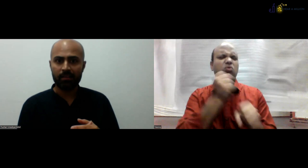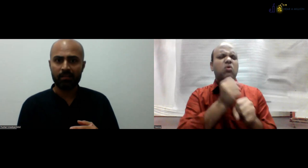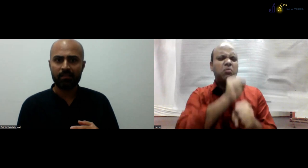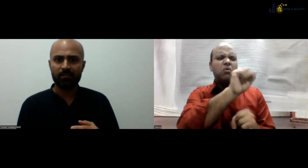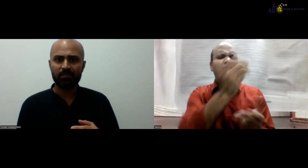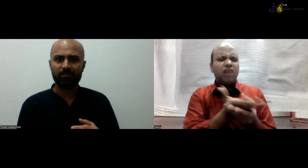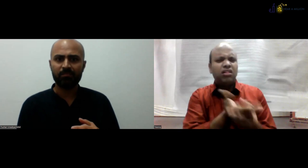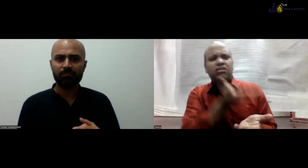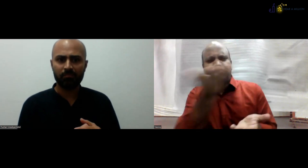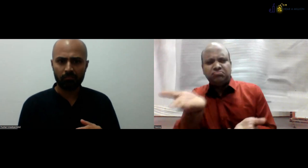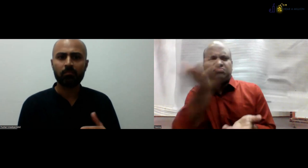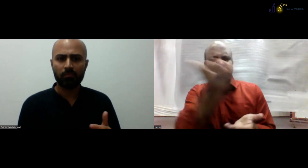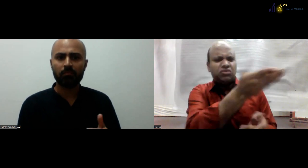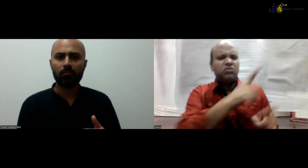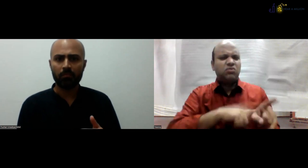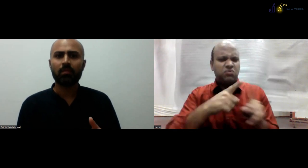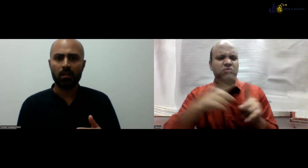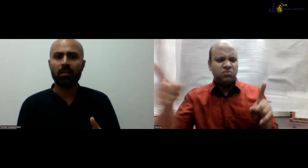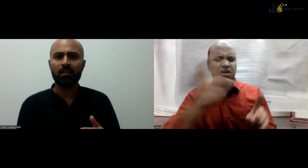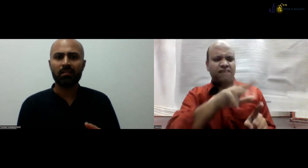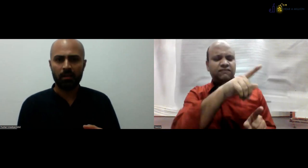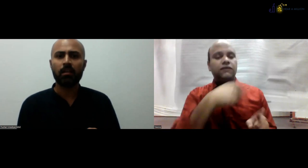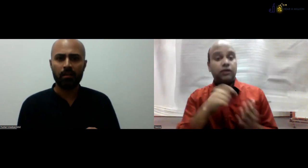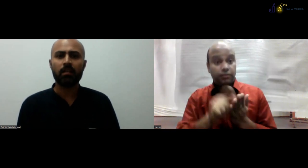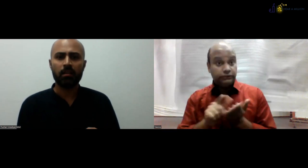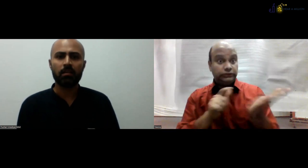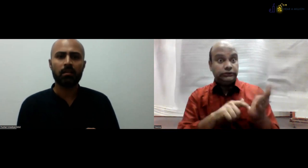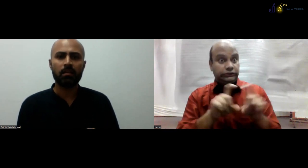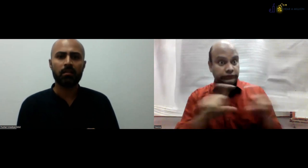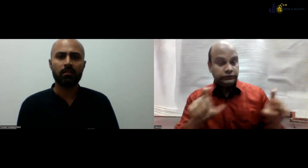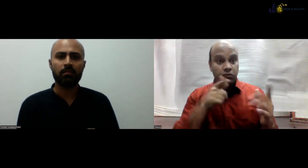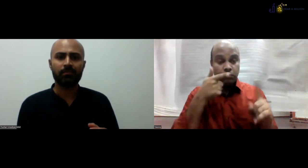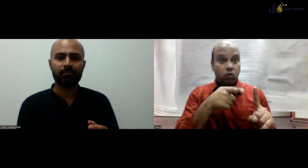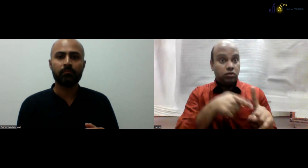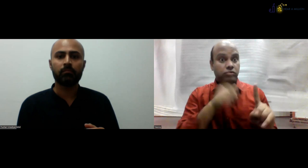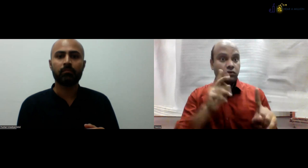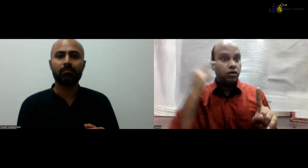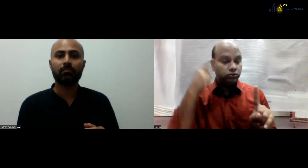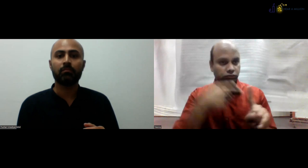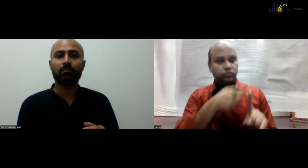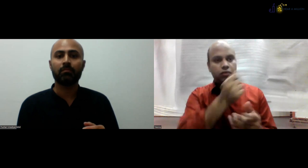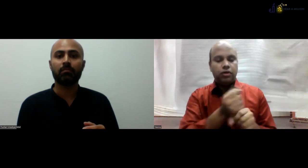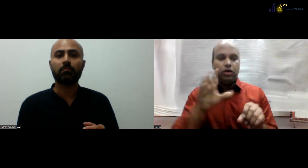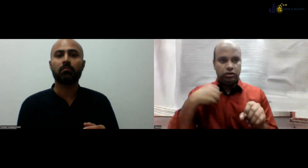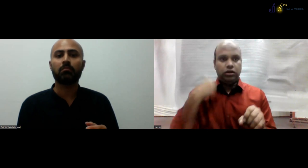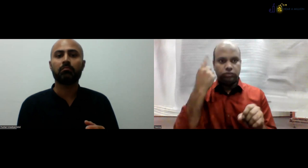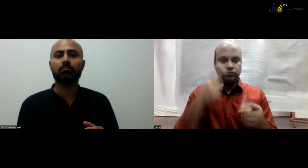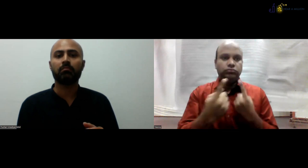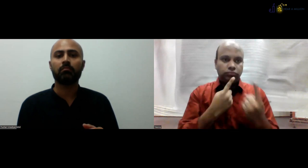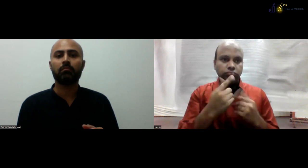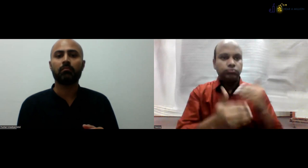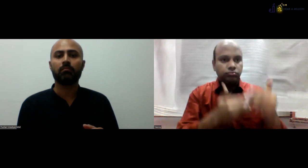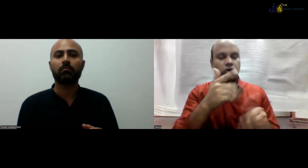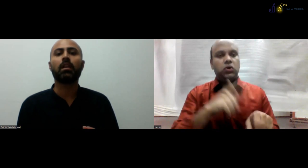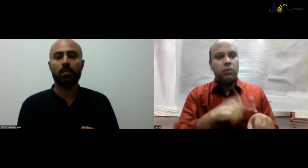Again, it was very difficult. But you know, government, it's, you know, you know, the government process file going from here and there. But yeah, the thing